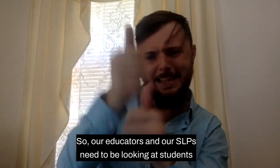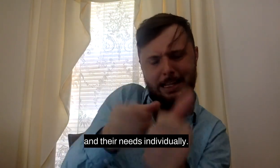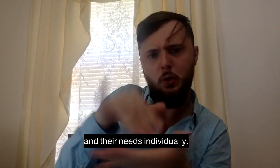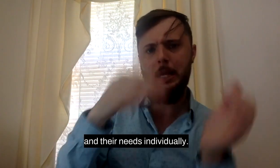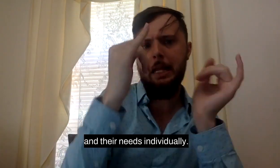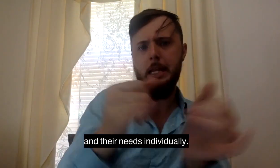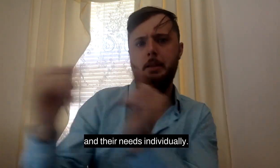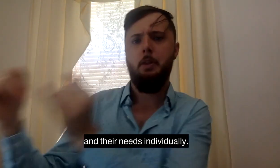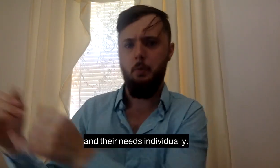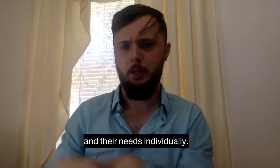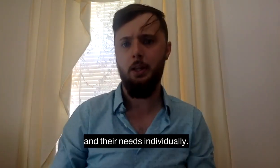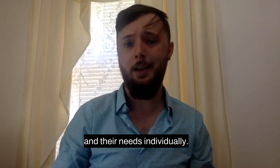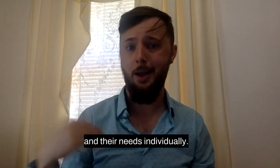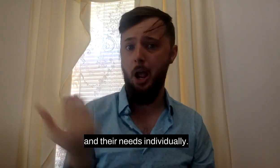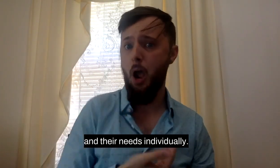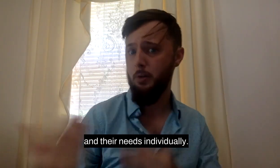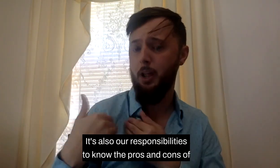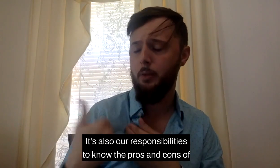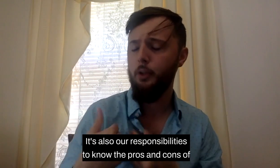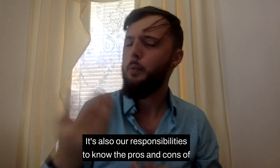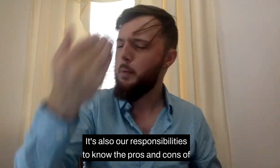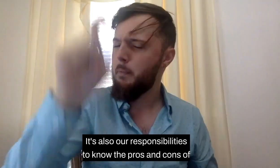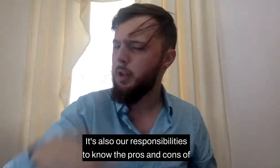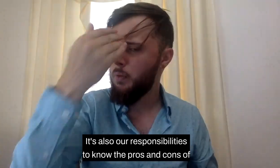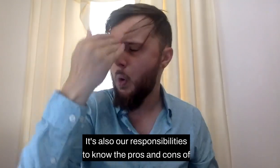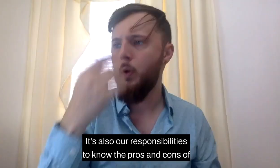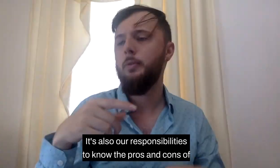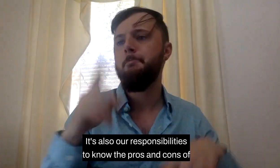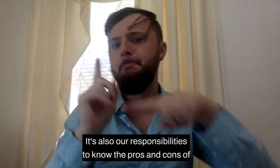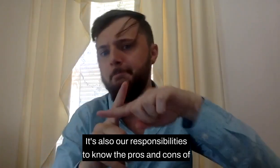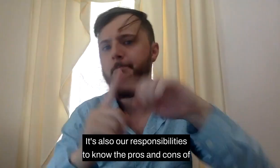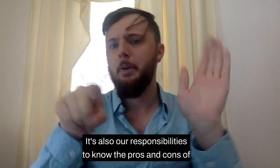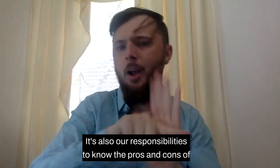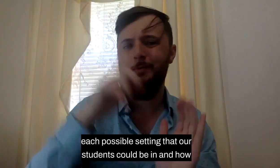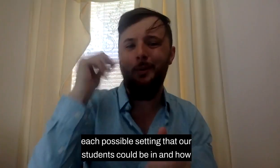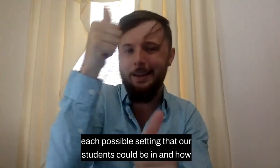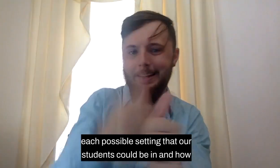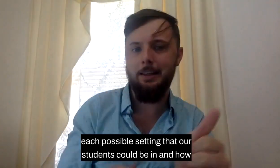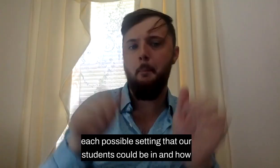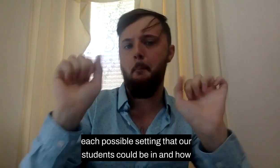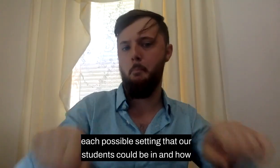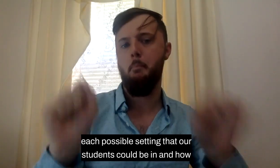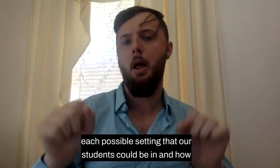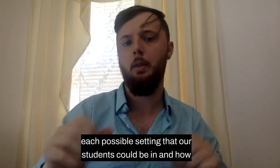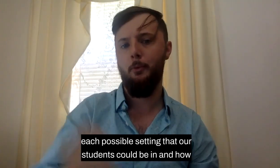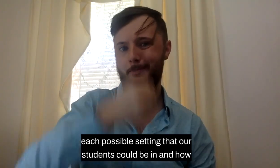students and their needs individually. It's also our responsibility is to know the pros and cons of each possible setting that our students